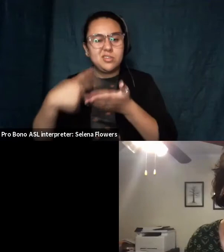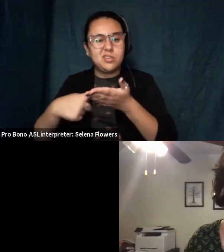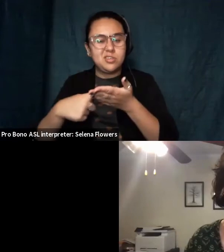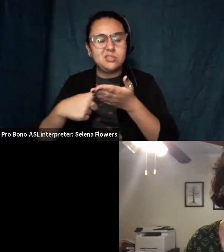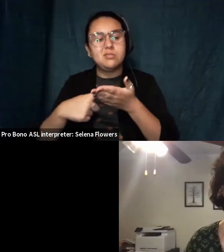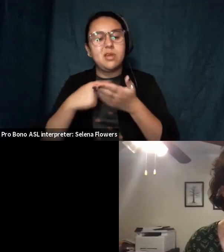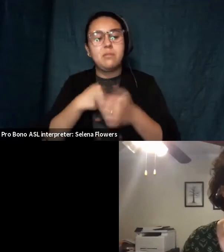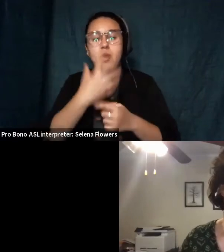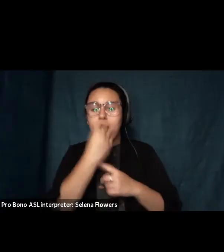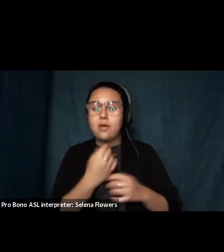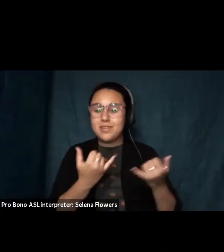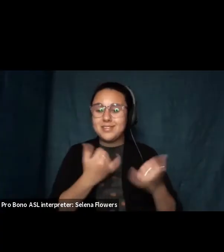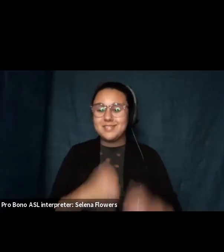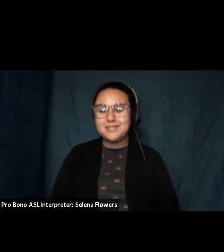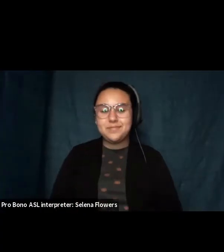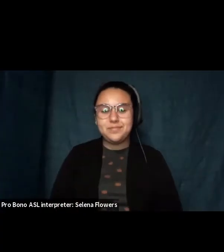gonna turn myself off now